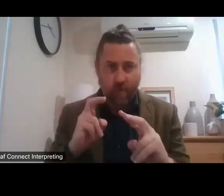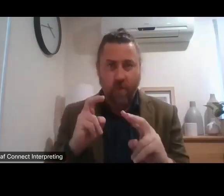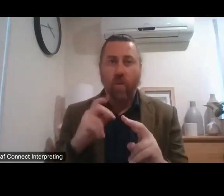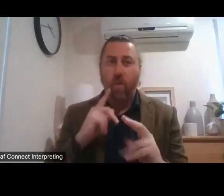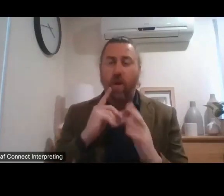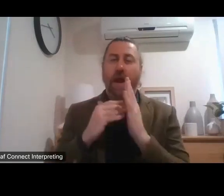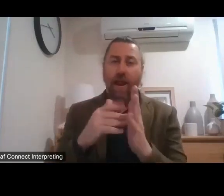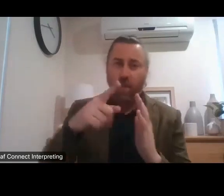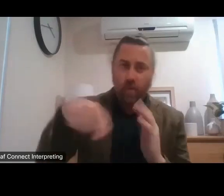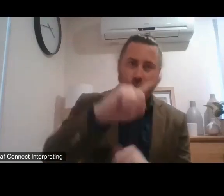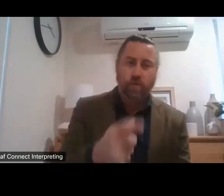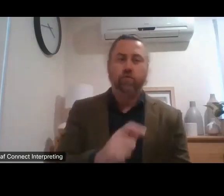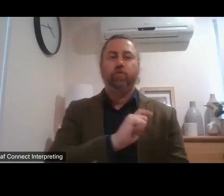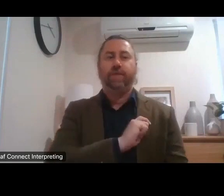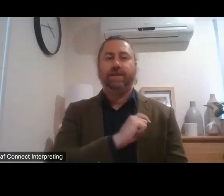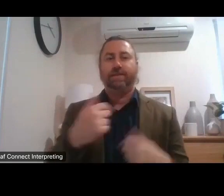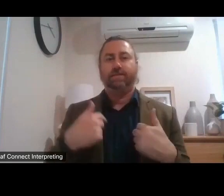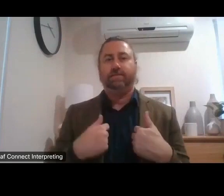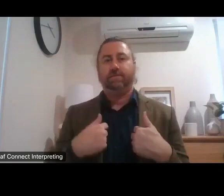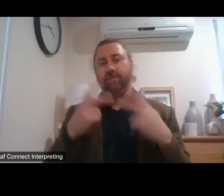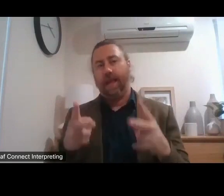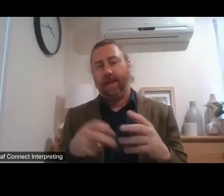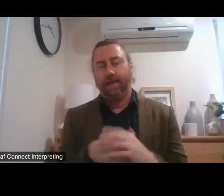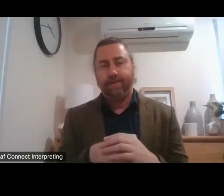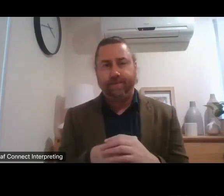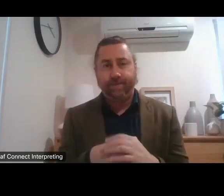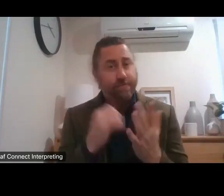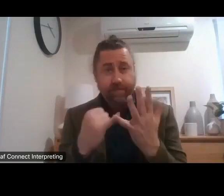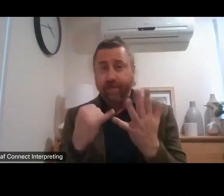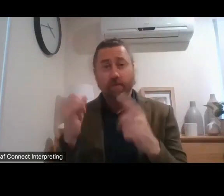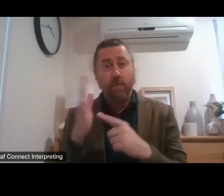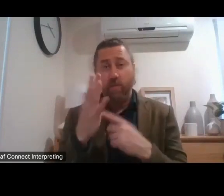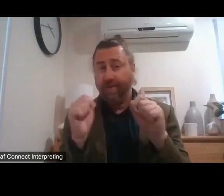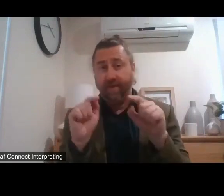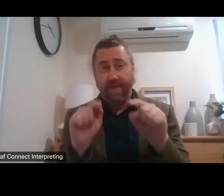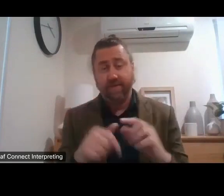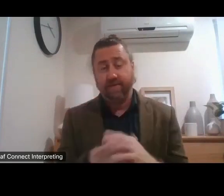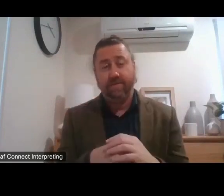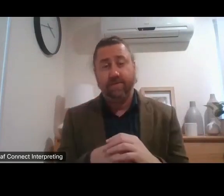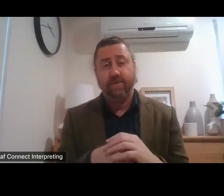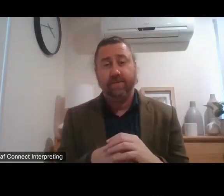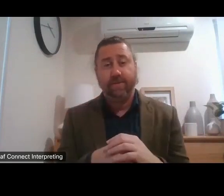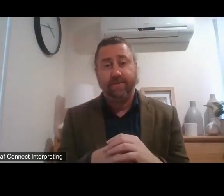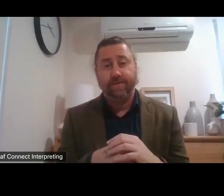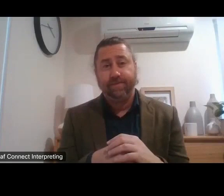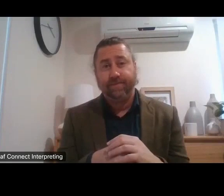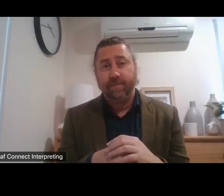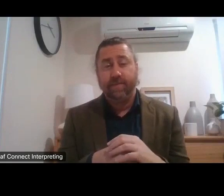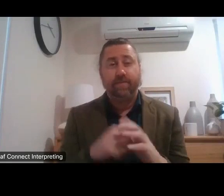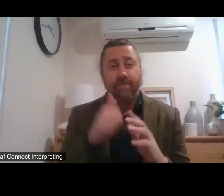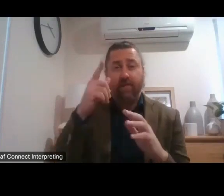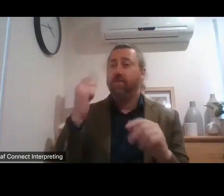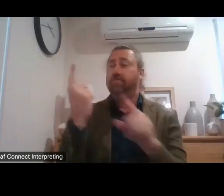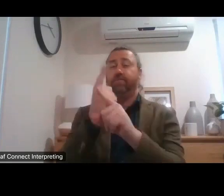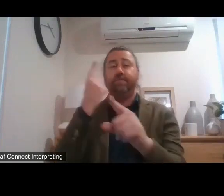This review is incredibly important. You see even in the business media today